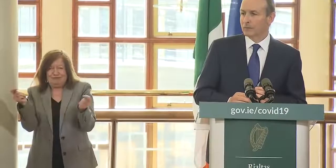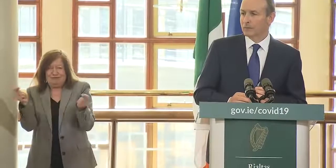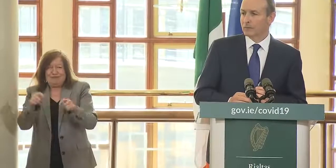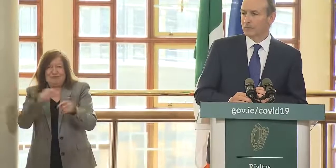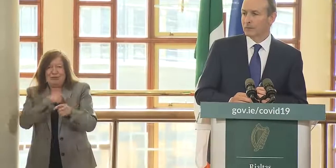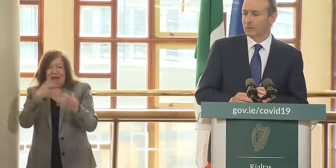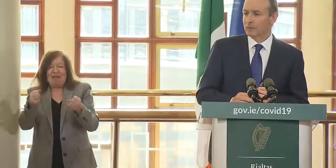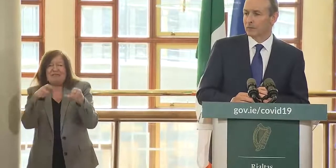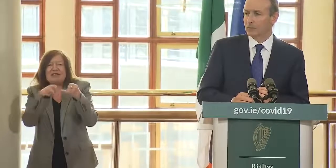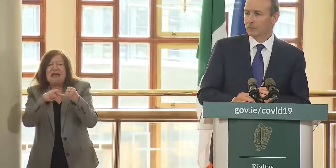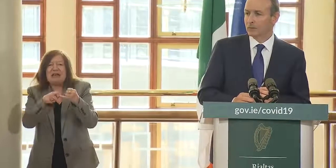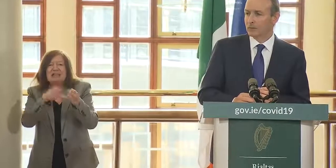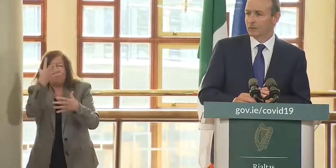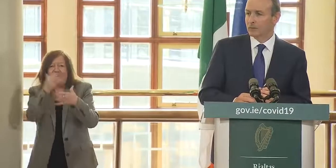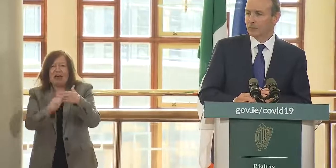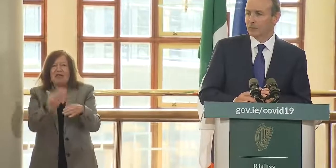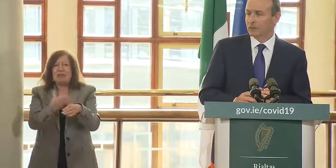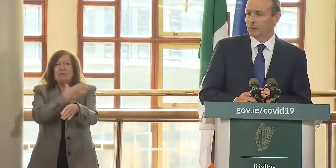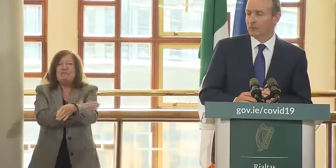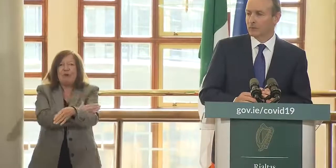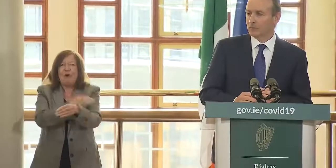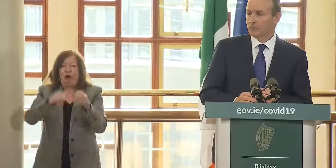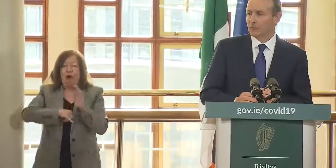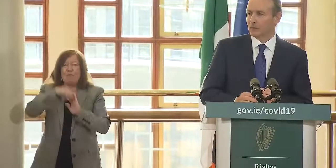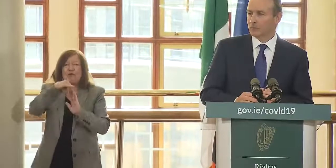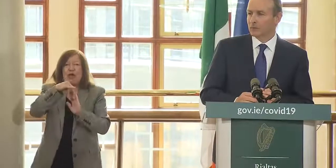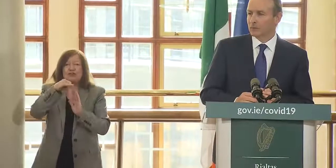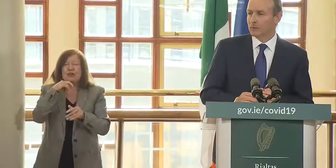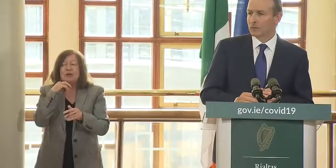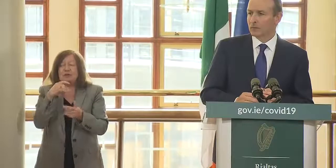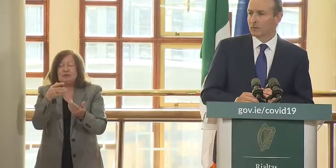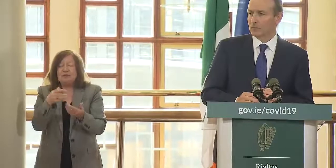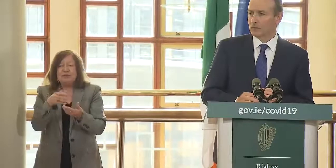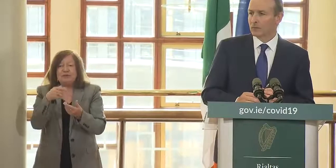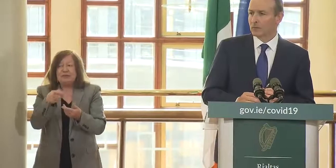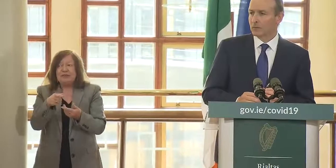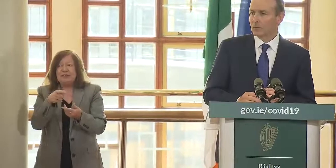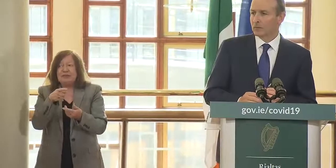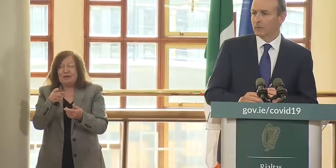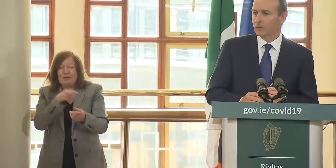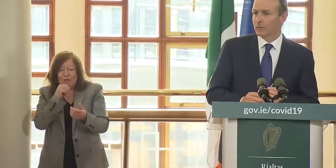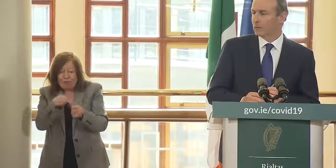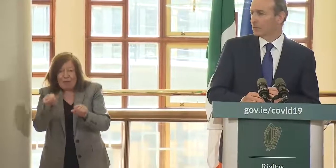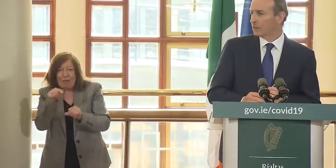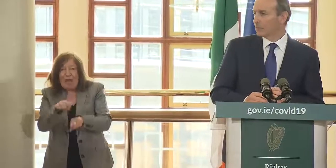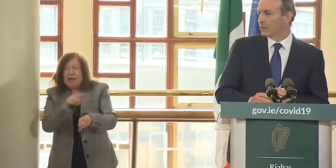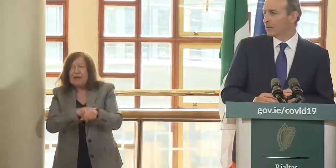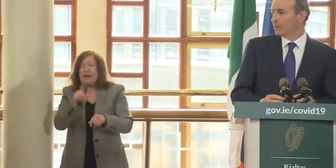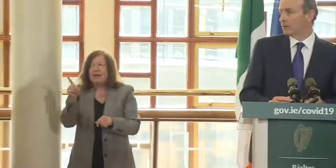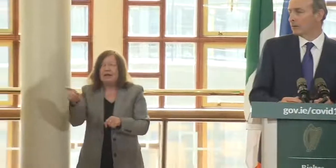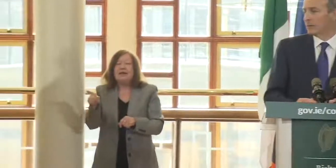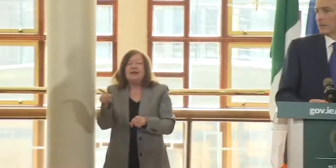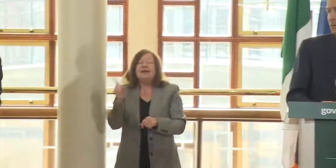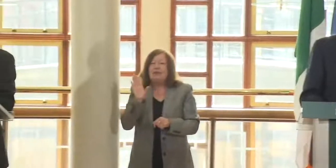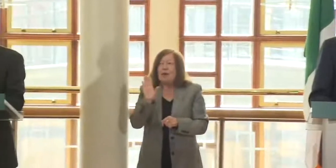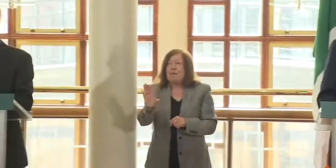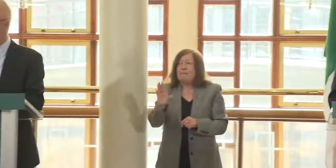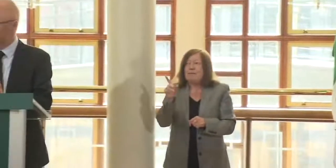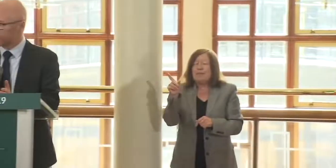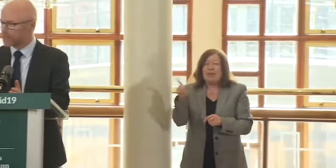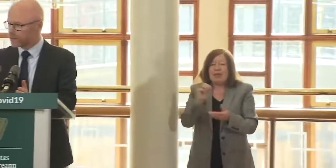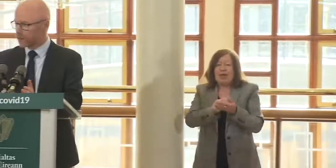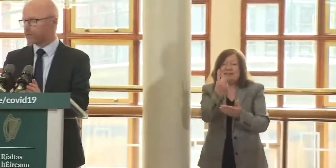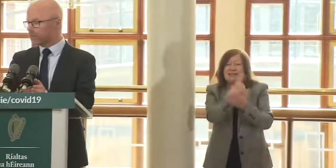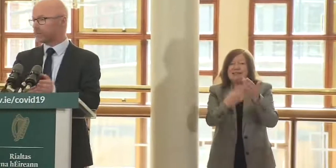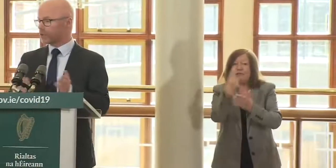tests five days before an operation when they might be moved at that point certainly there is there has to be individual